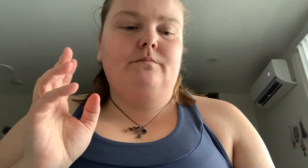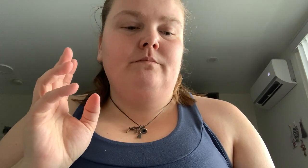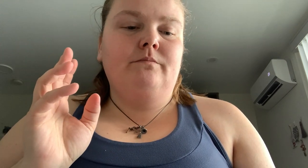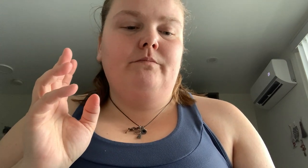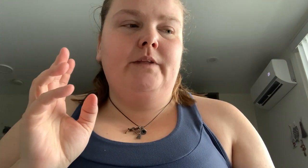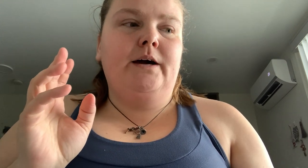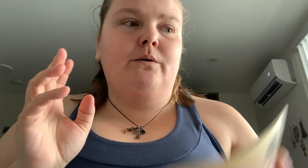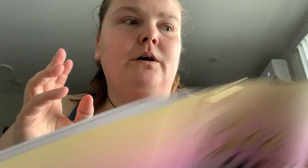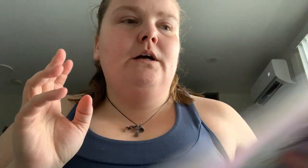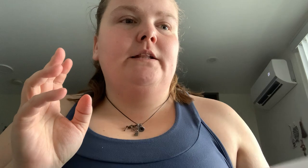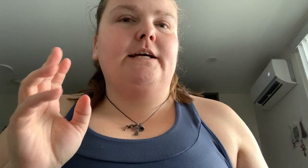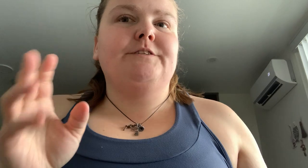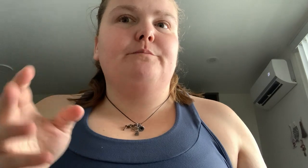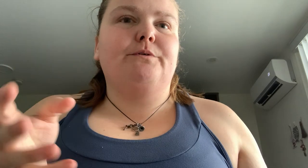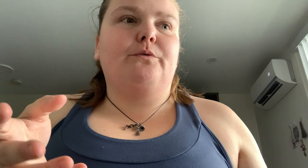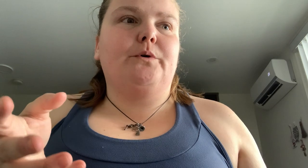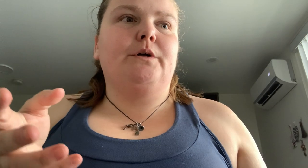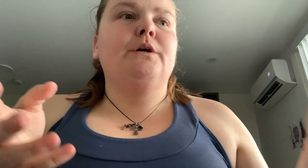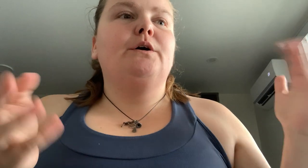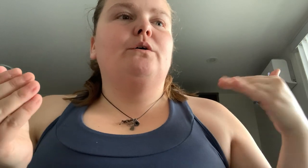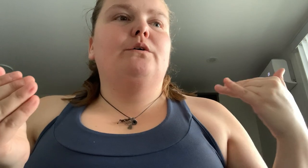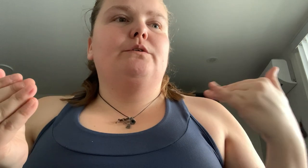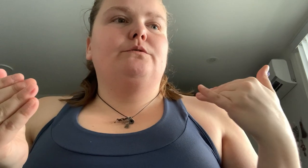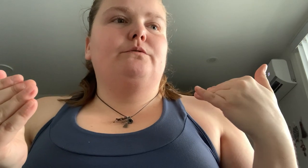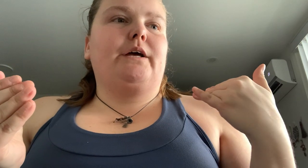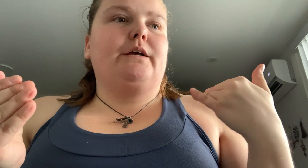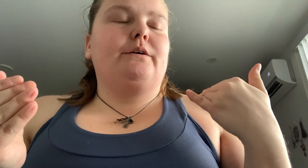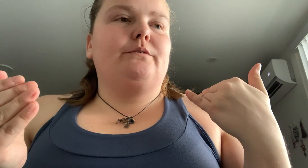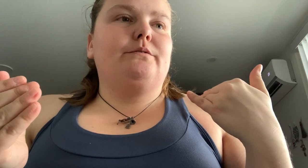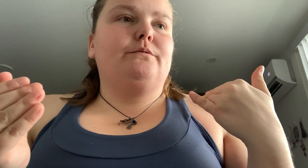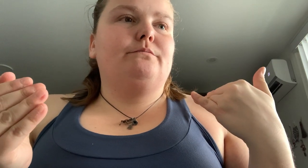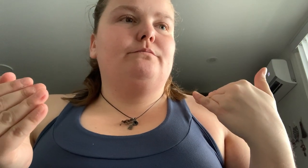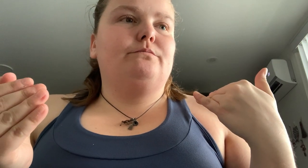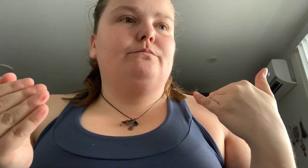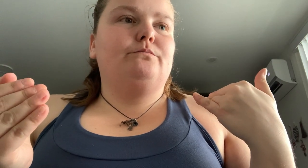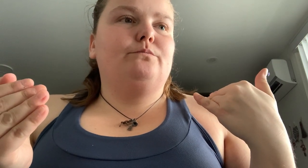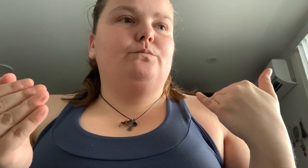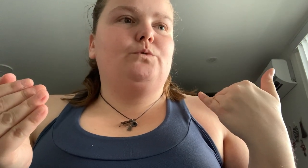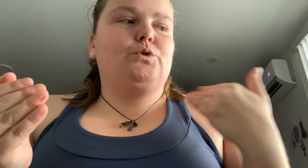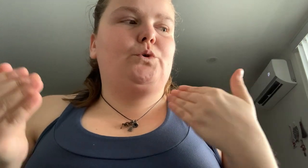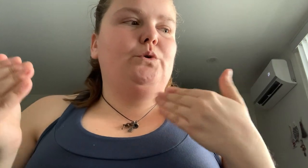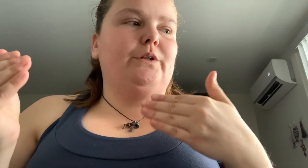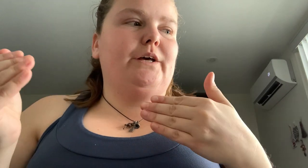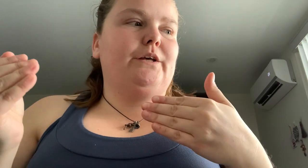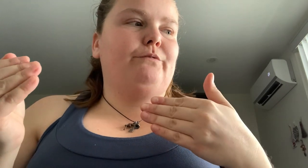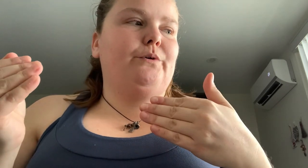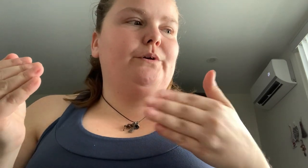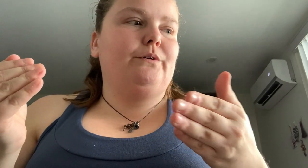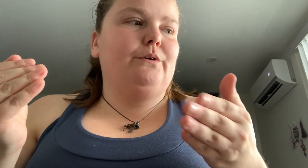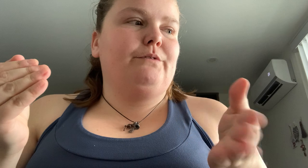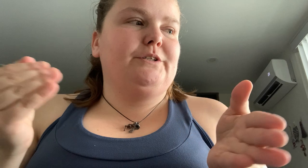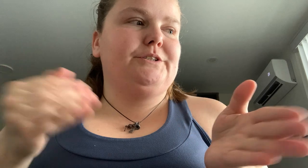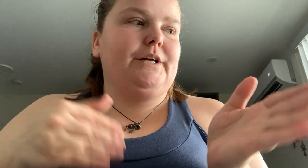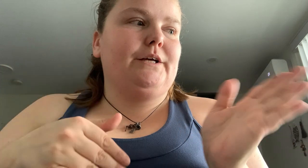Now, like I've said before, like, two, like, if you, if there's like